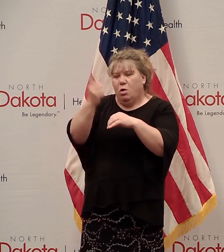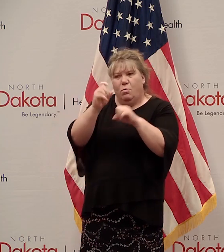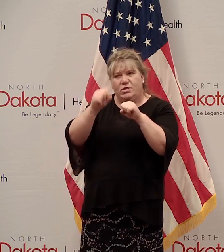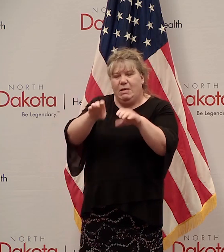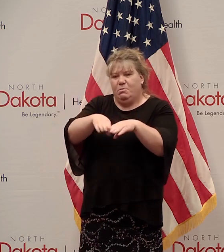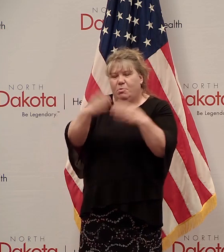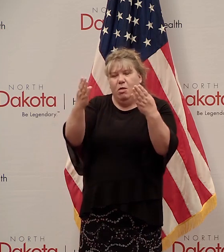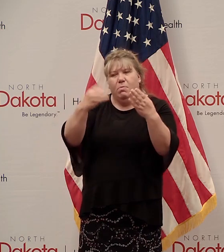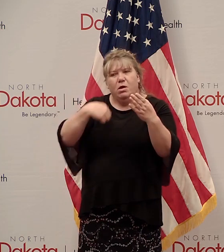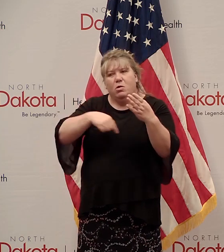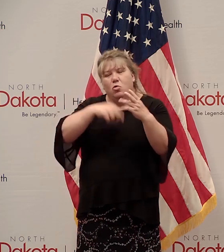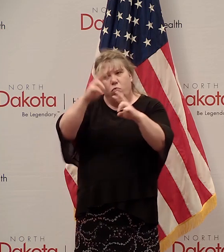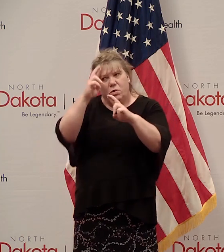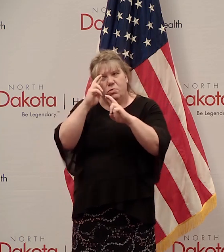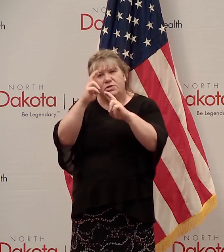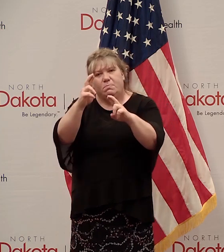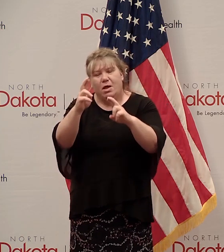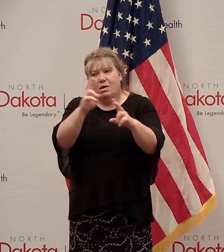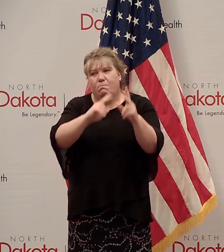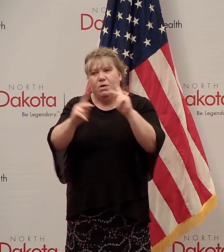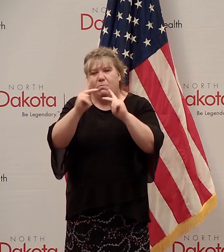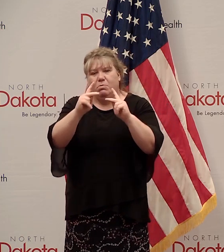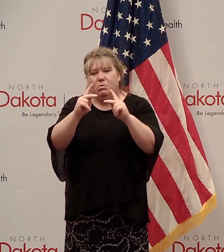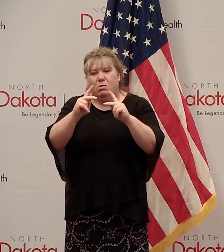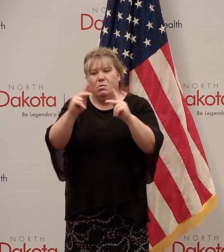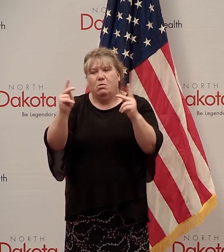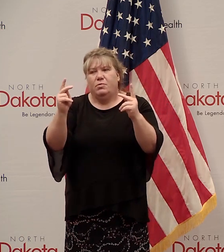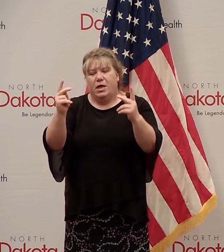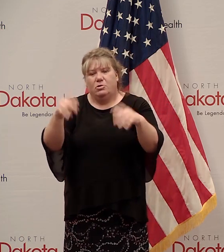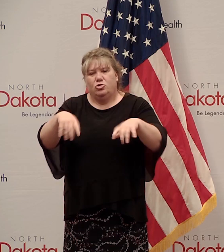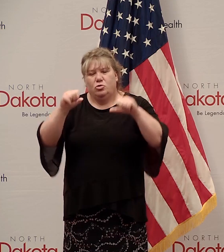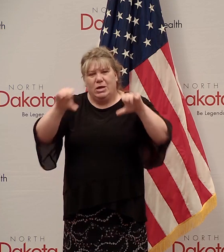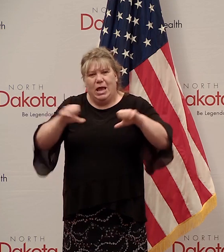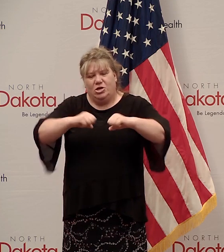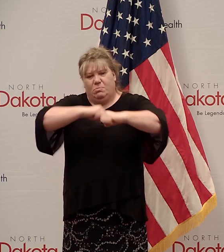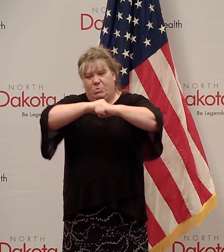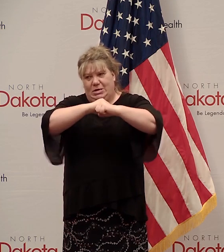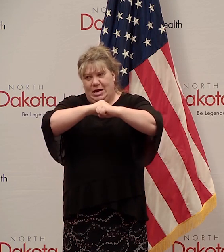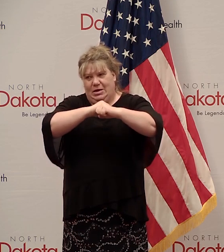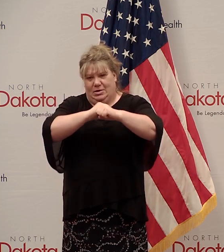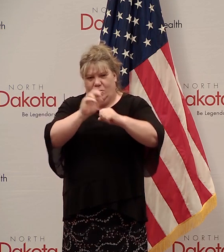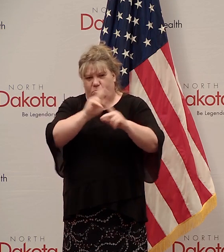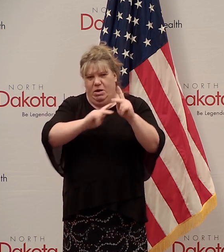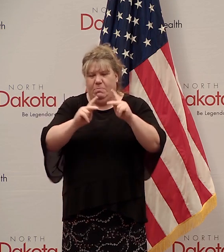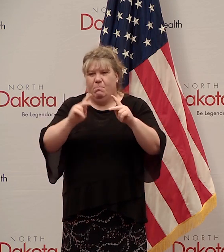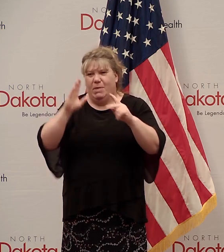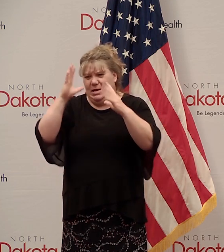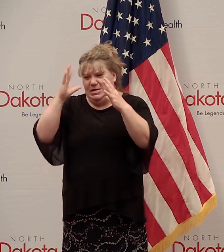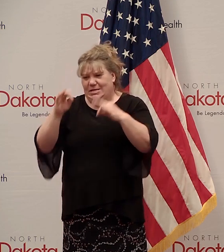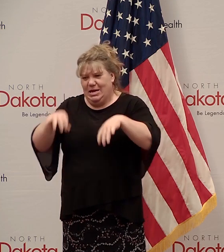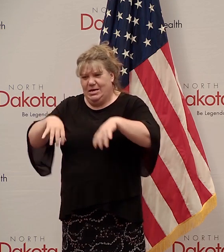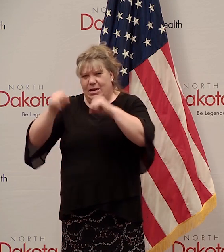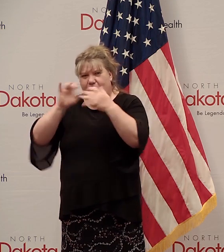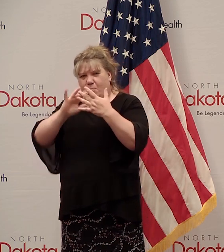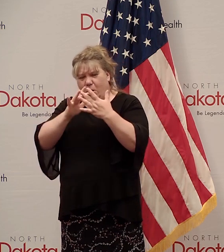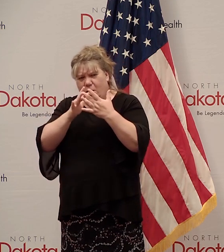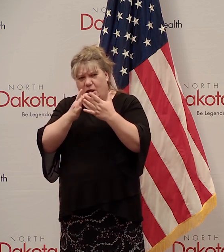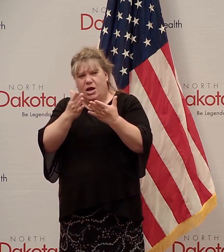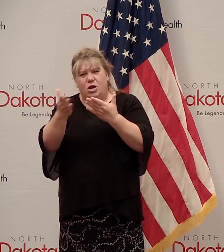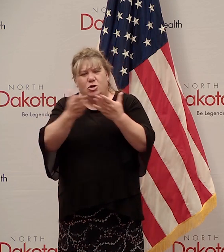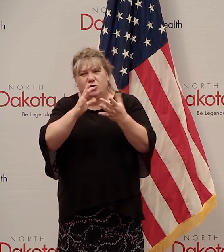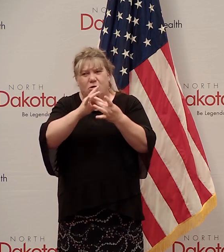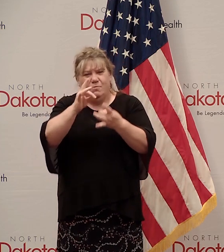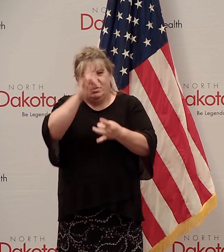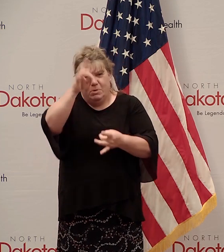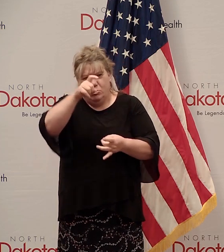We deeply respect those that sought to protect their congregations by choosing to go to online or other methods of serving the spiritual